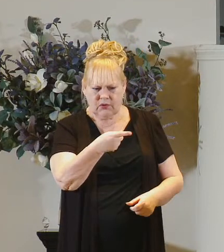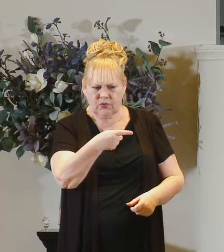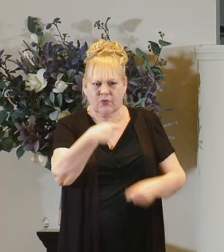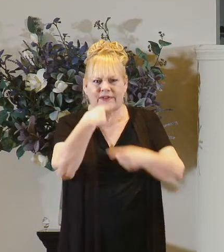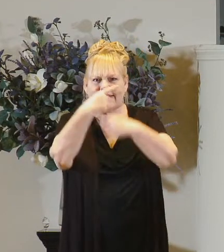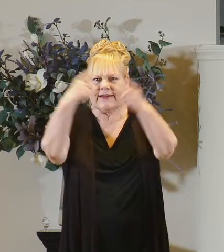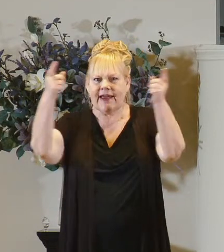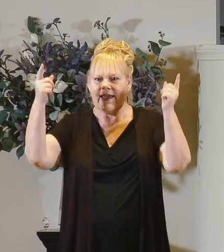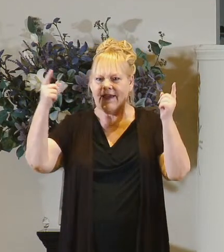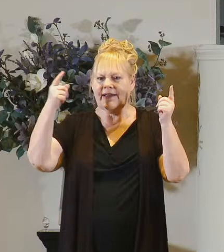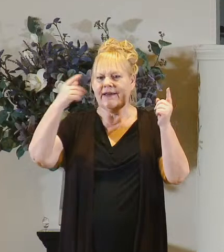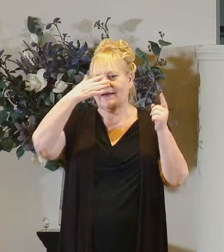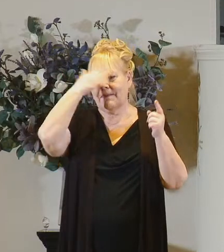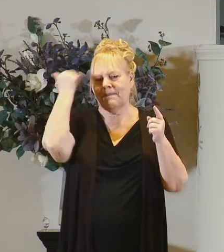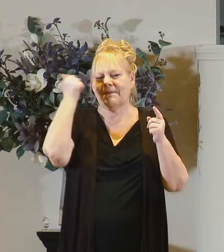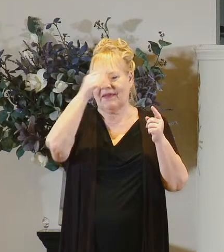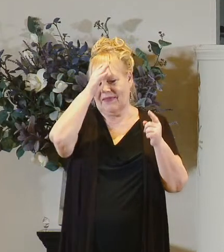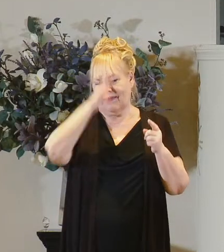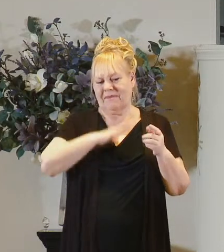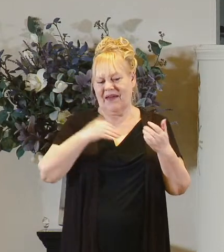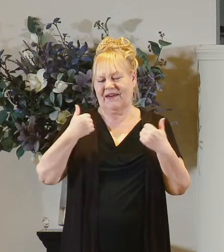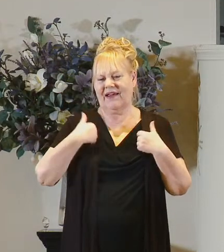was because he's got the right story